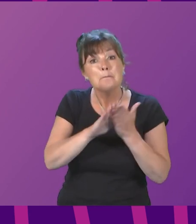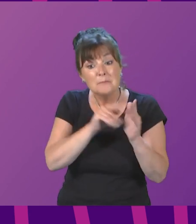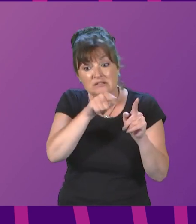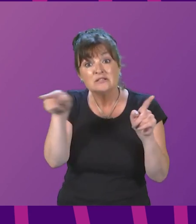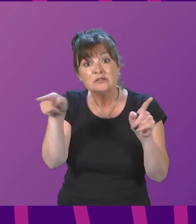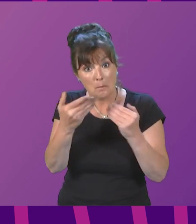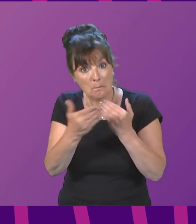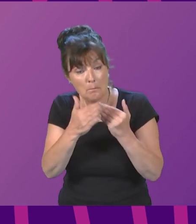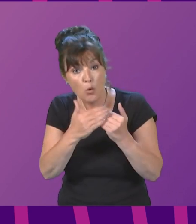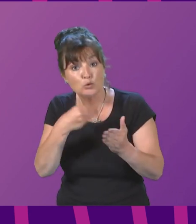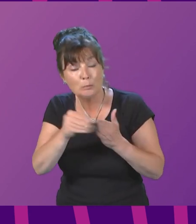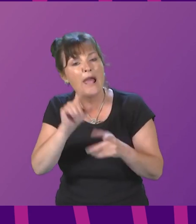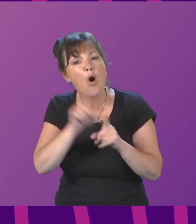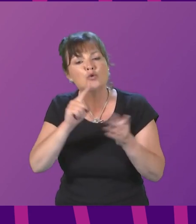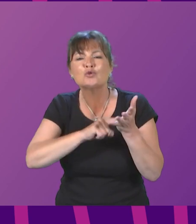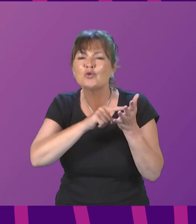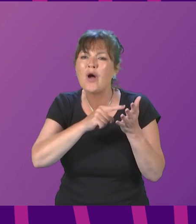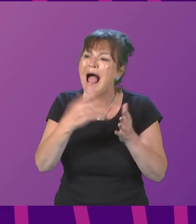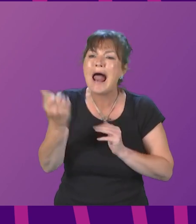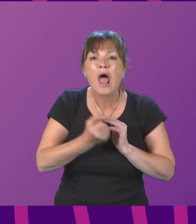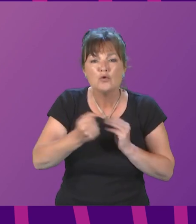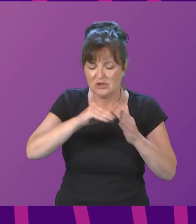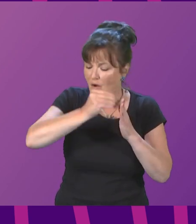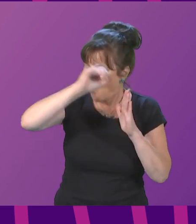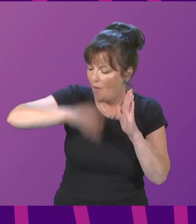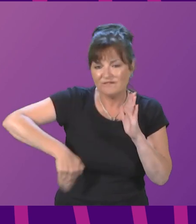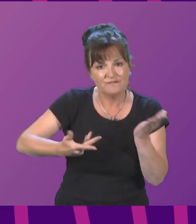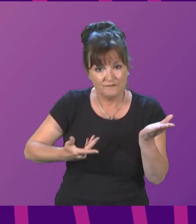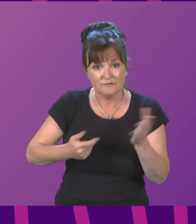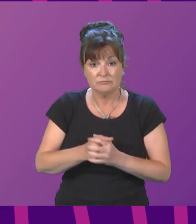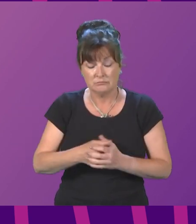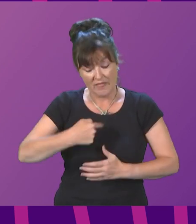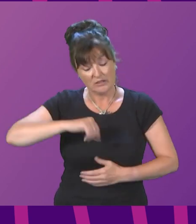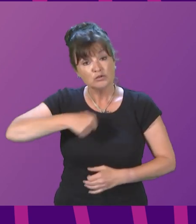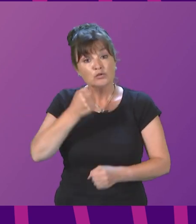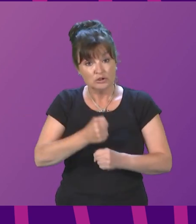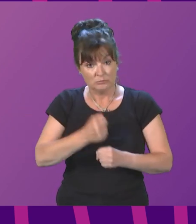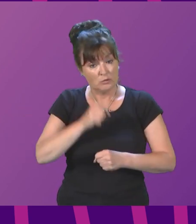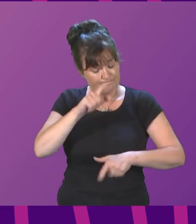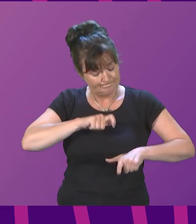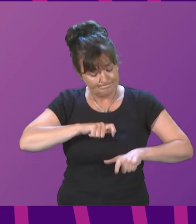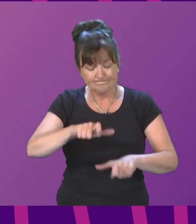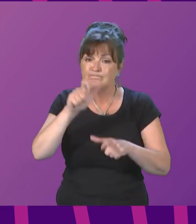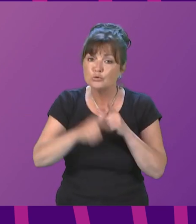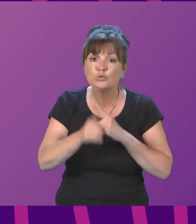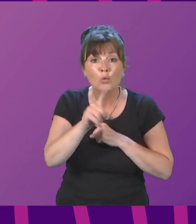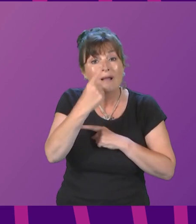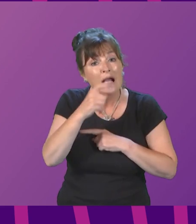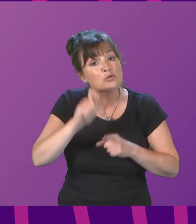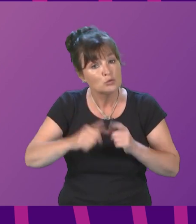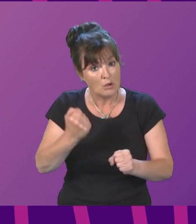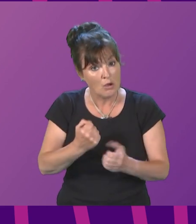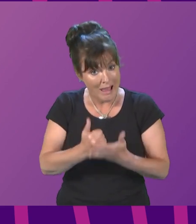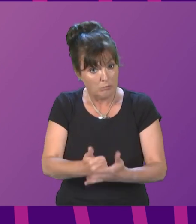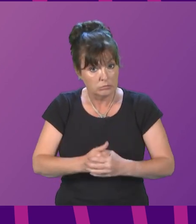Presiding Officer, the Scottish Government will, of course, continue to do all we can to help. We will always try to find